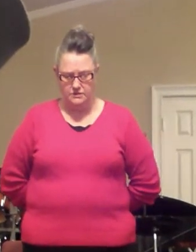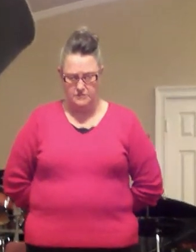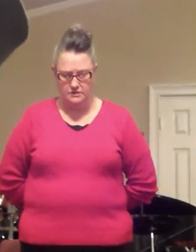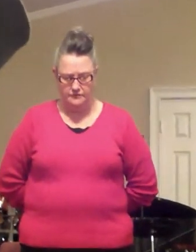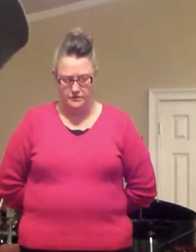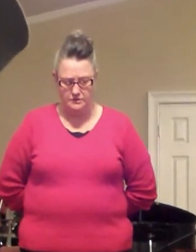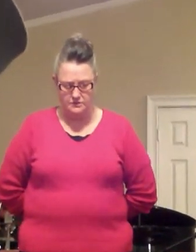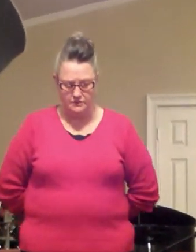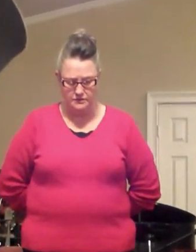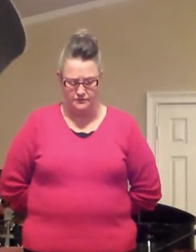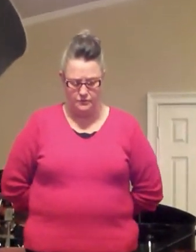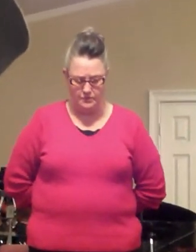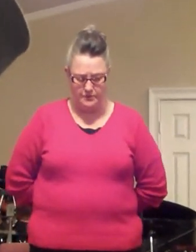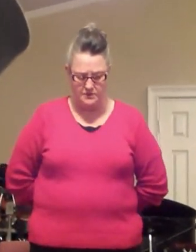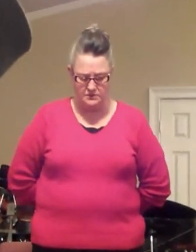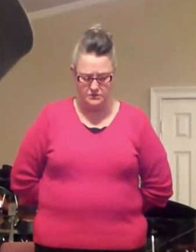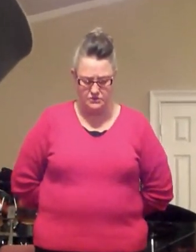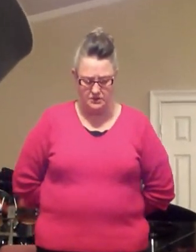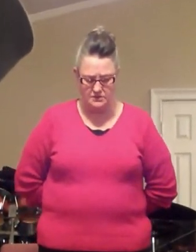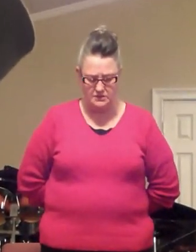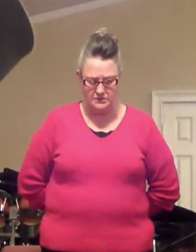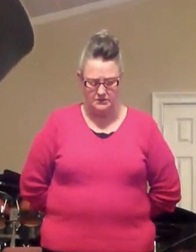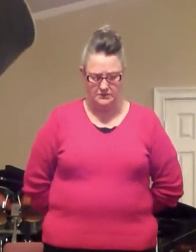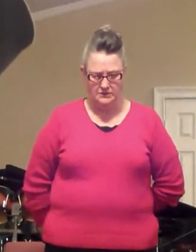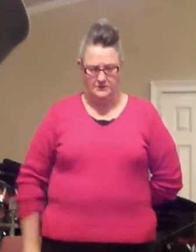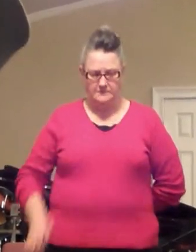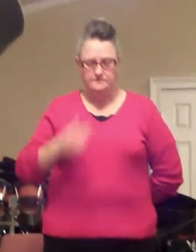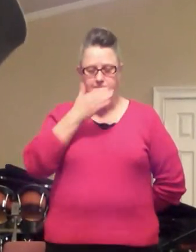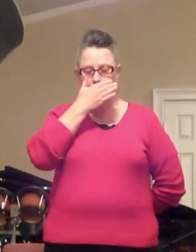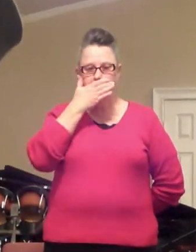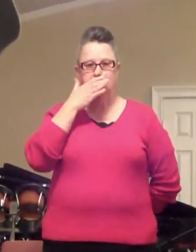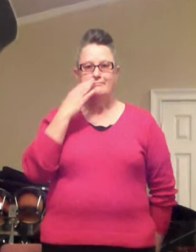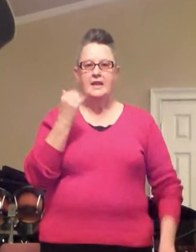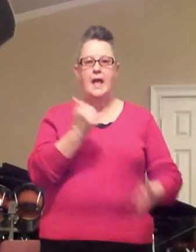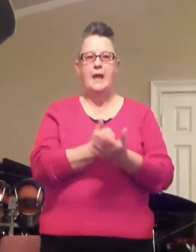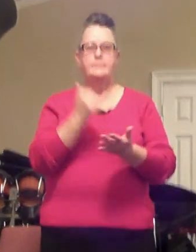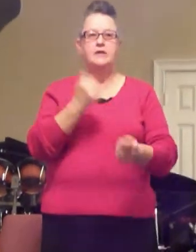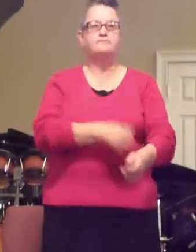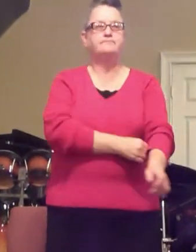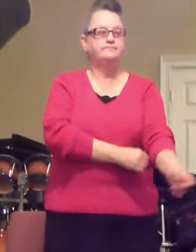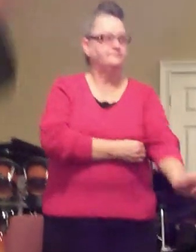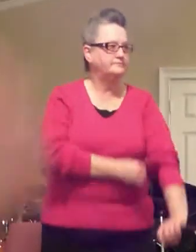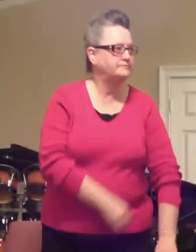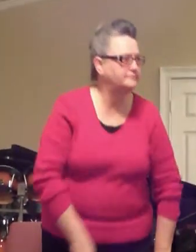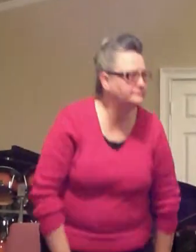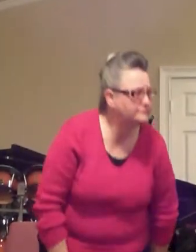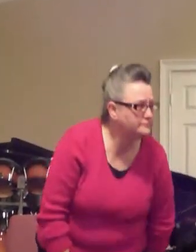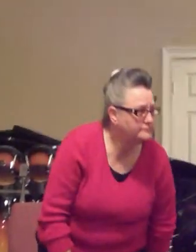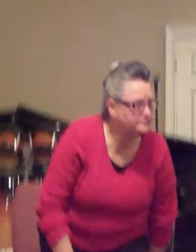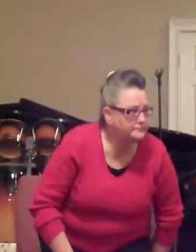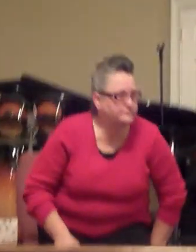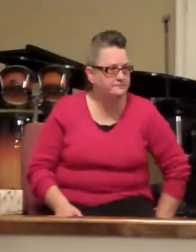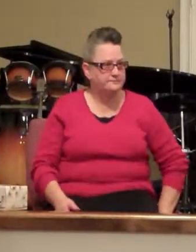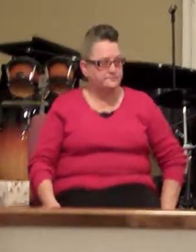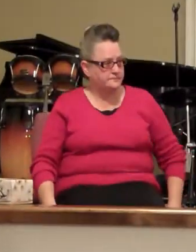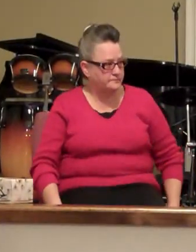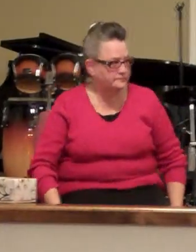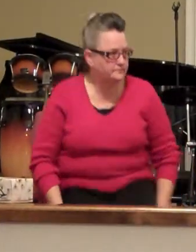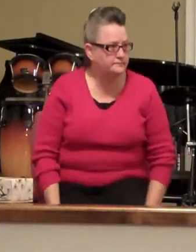tonight God in the name of Jesus and everybody said in Jesus name Amen you can be seated if